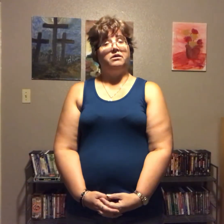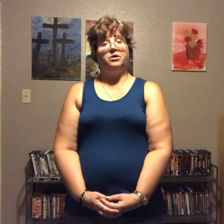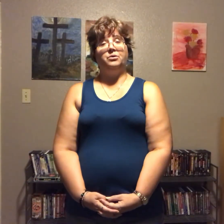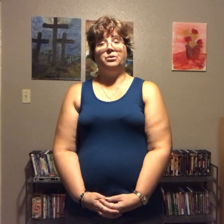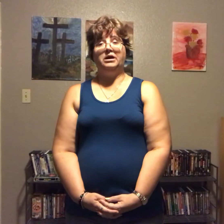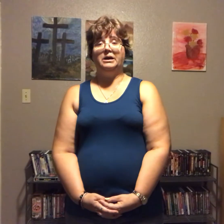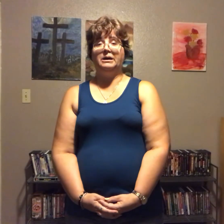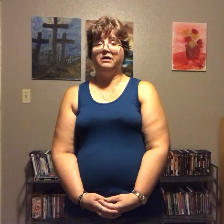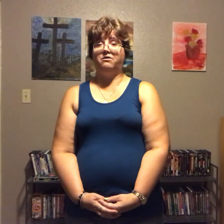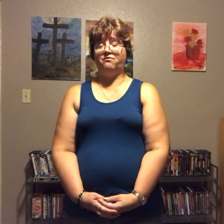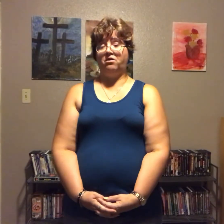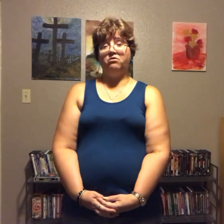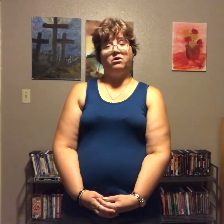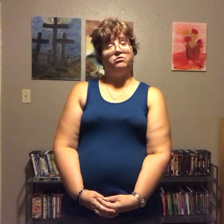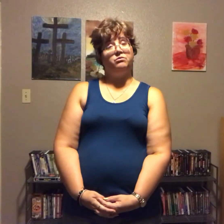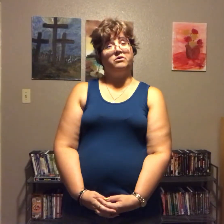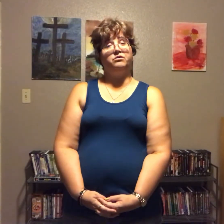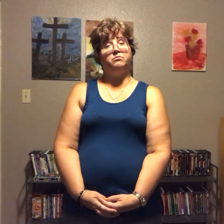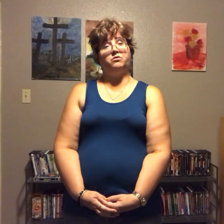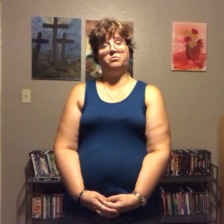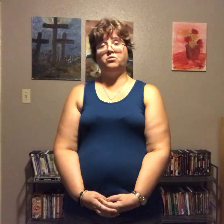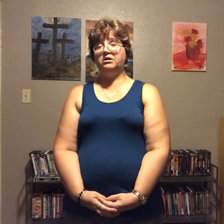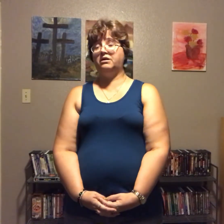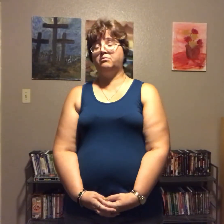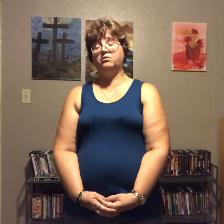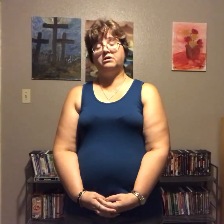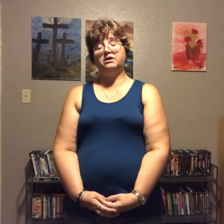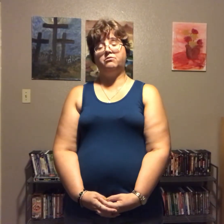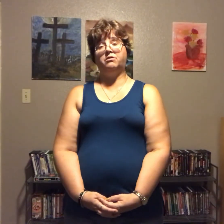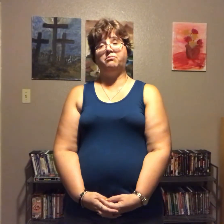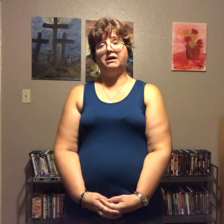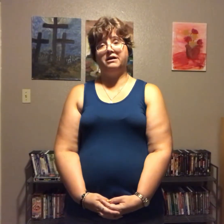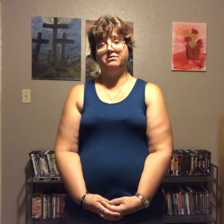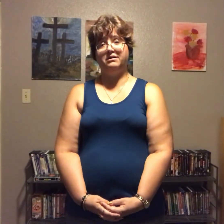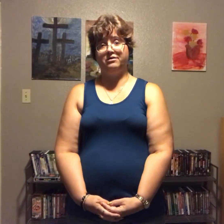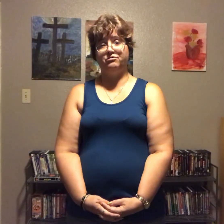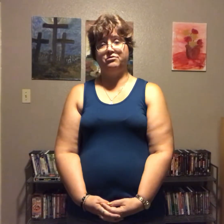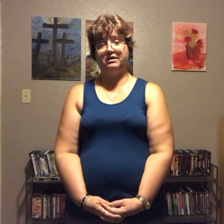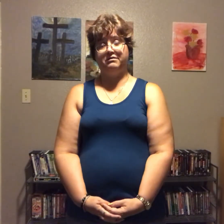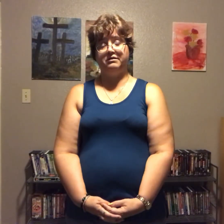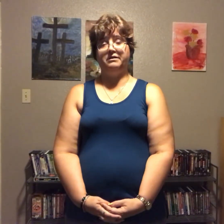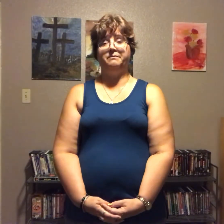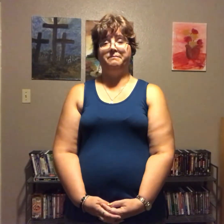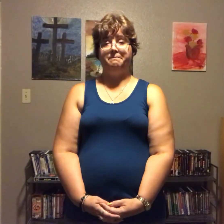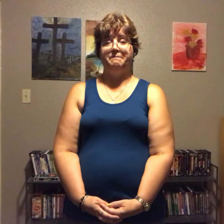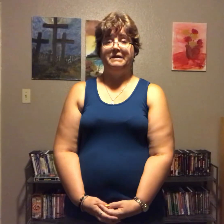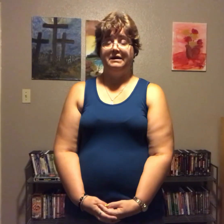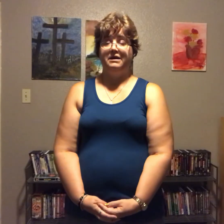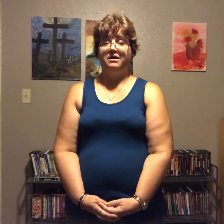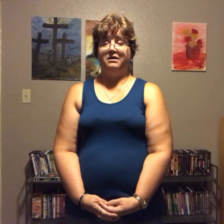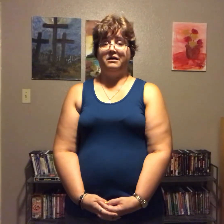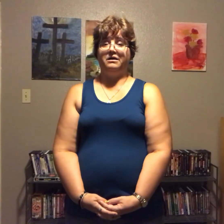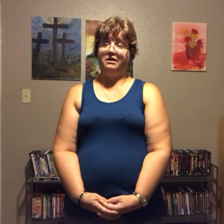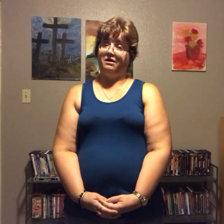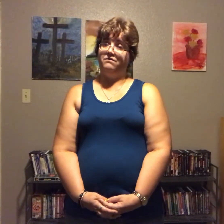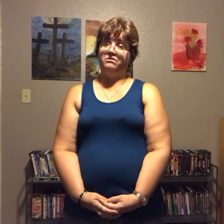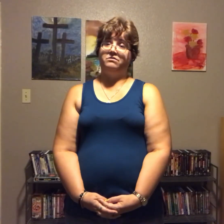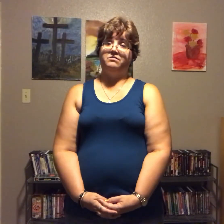so if all goes well tomorrow morning I'm going to get right back at the exercising and I love yous